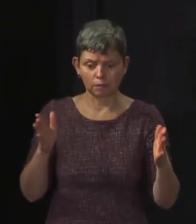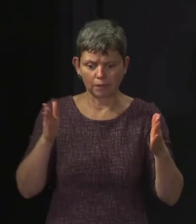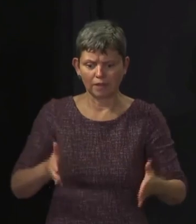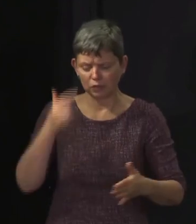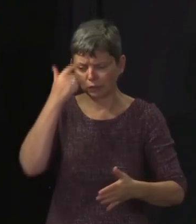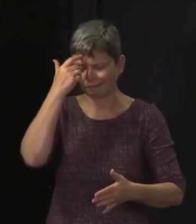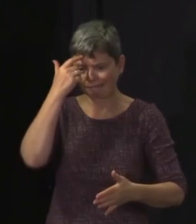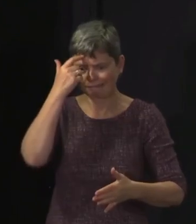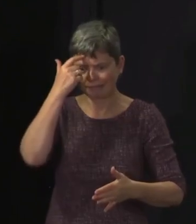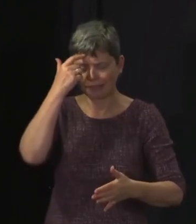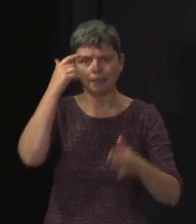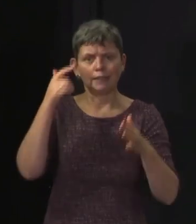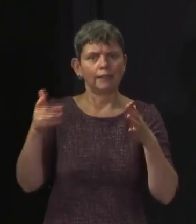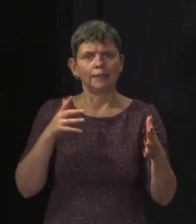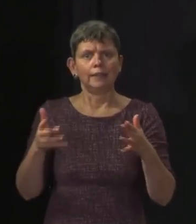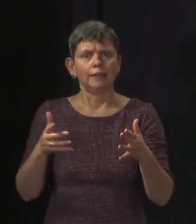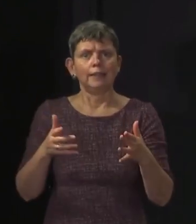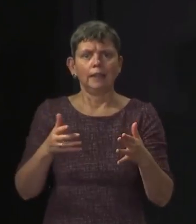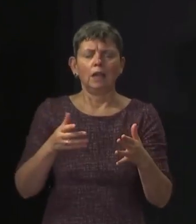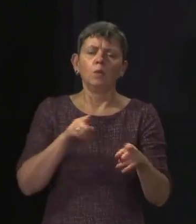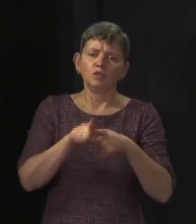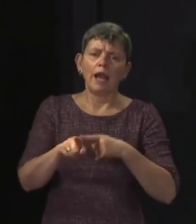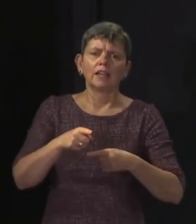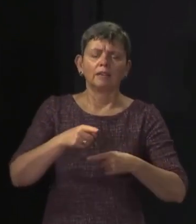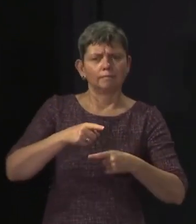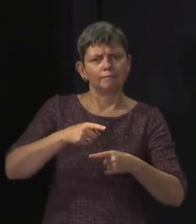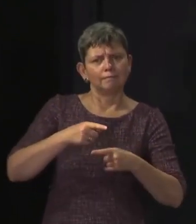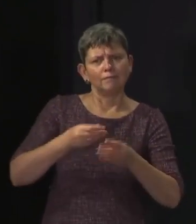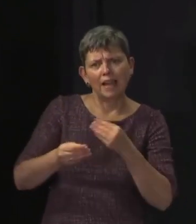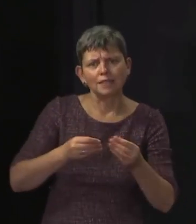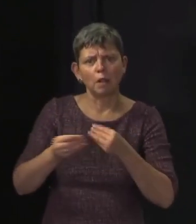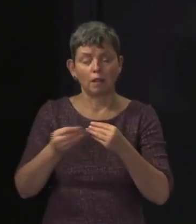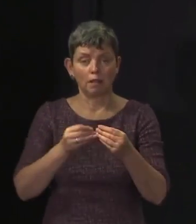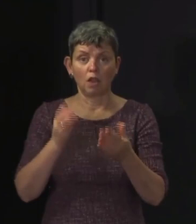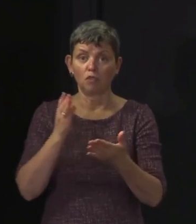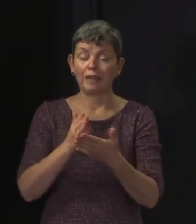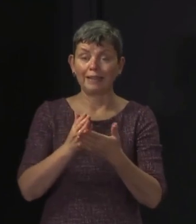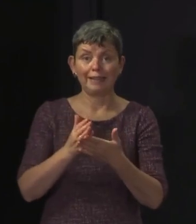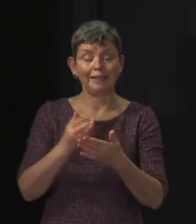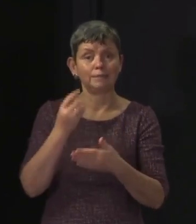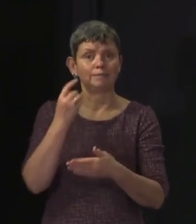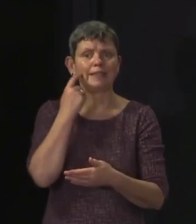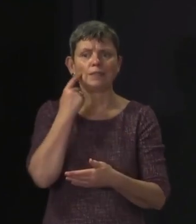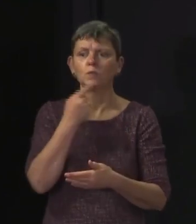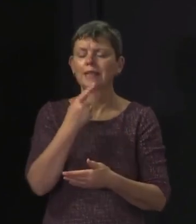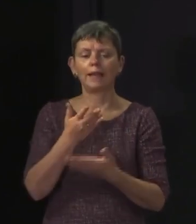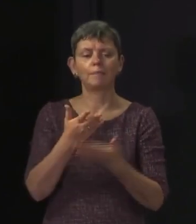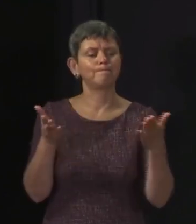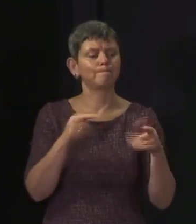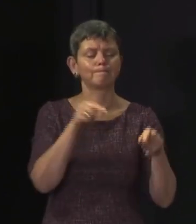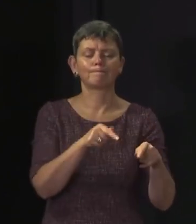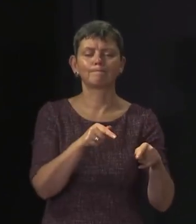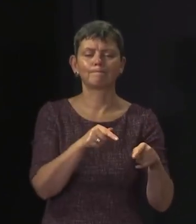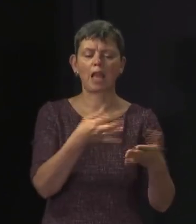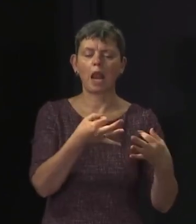as possible. It would have been much easier and would have given much greater clarity just to stick to the position yesterday that cafes with a licence had